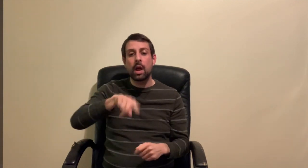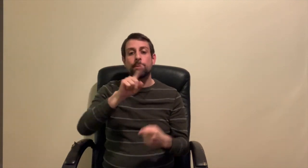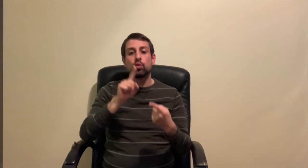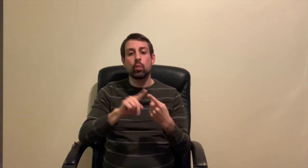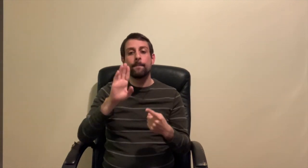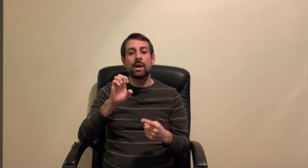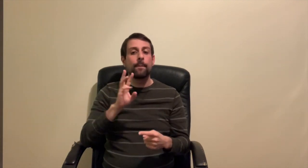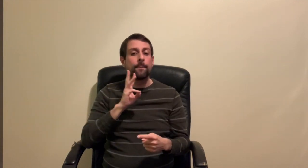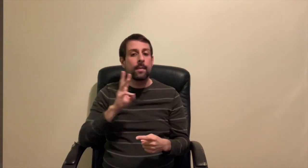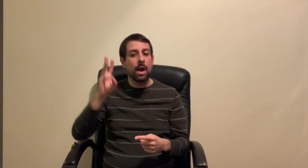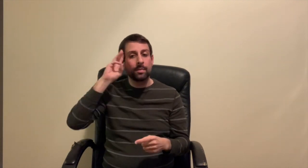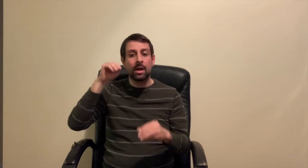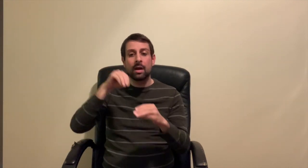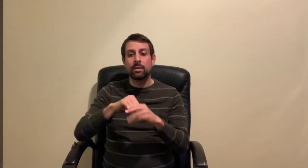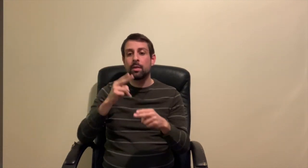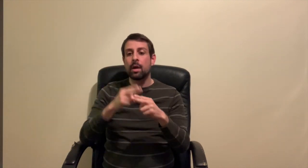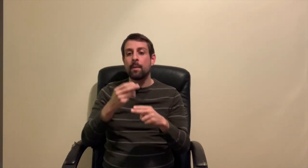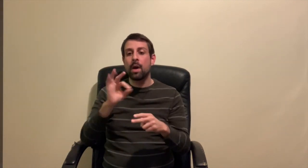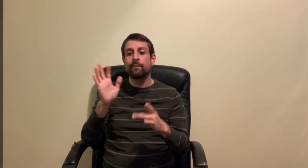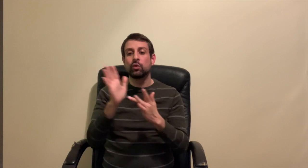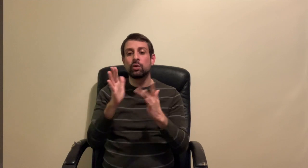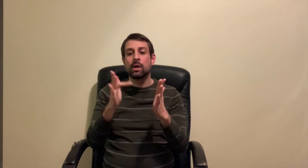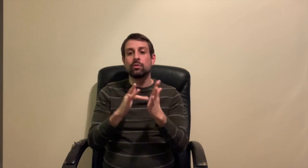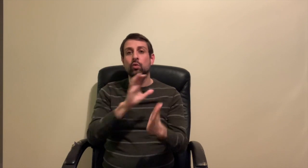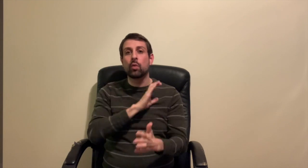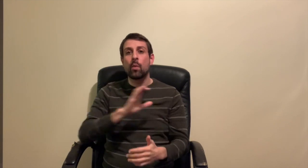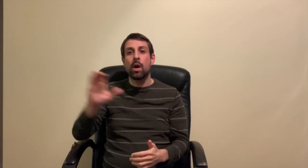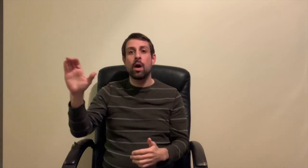He ordered them to be baptized in the name of Jesus Christ.